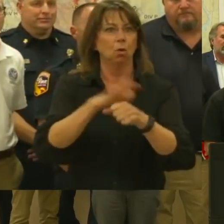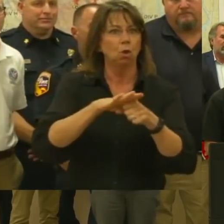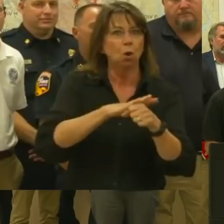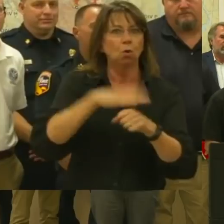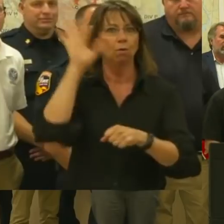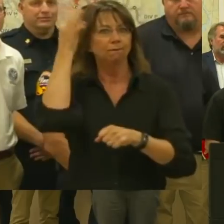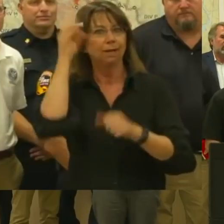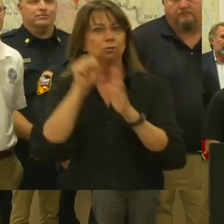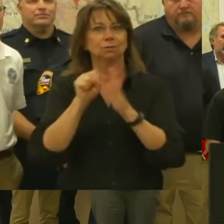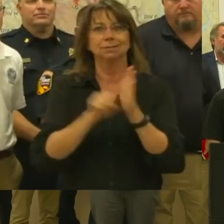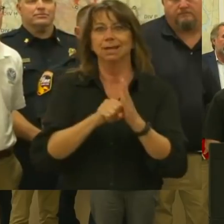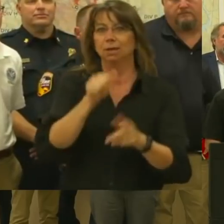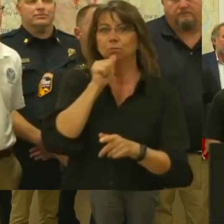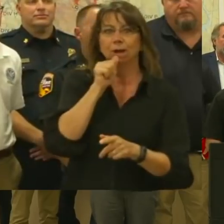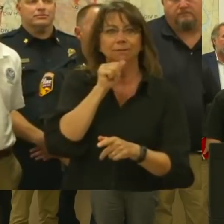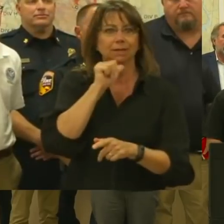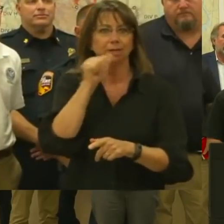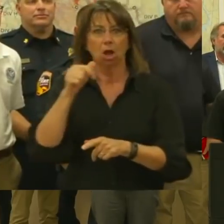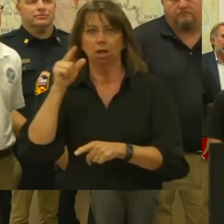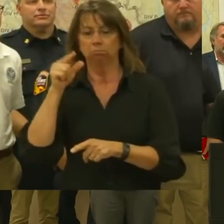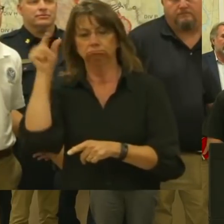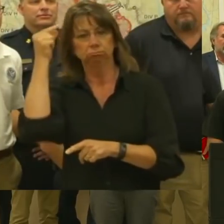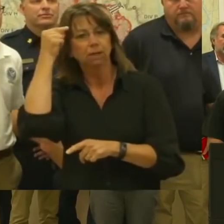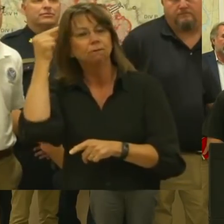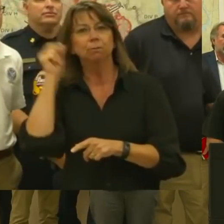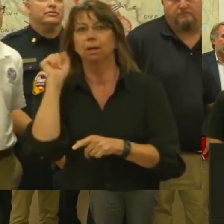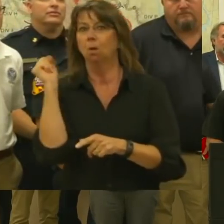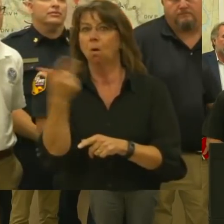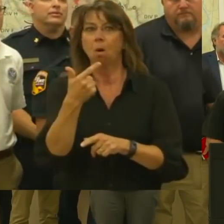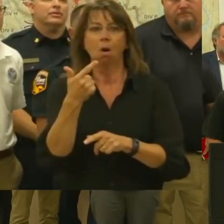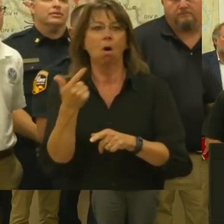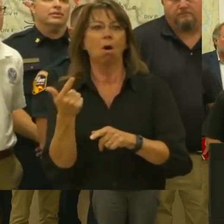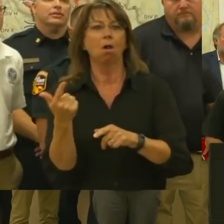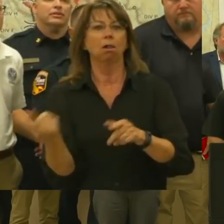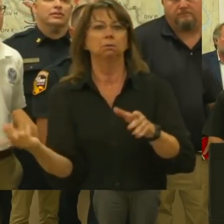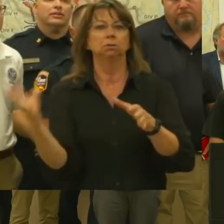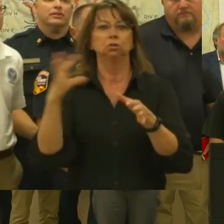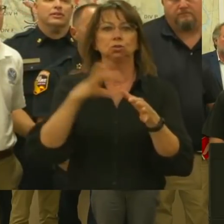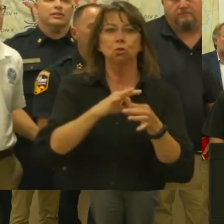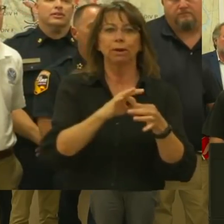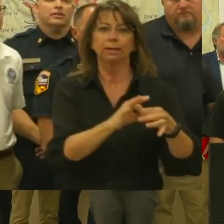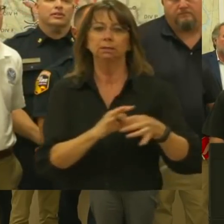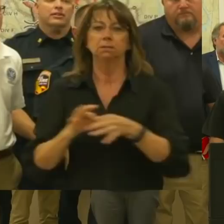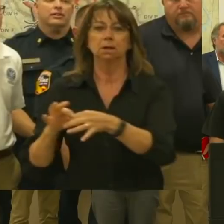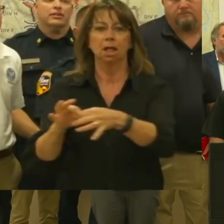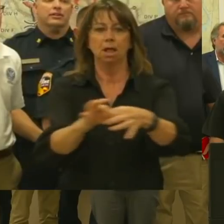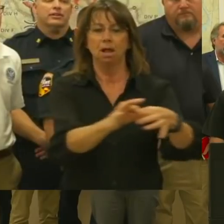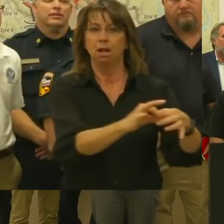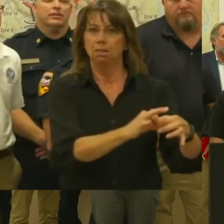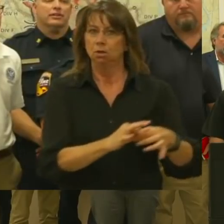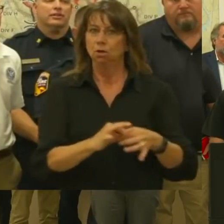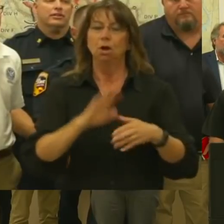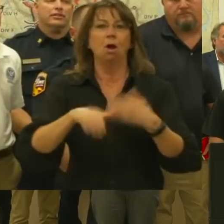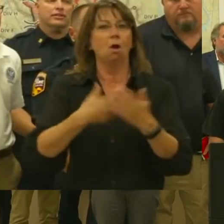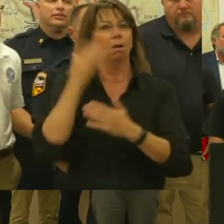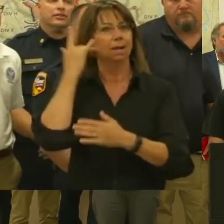non-governmental. Everyone coming together, not just here but throughout the state.